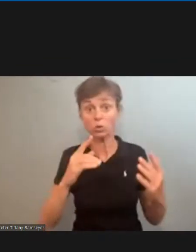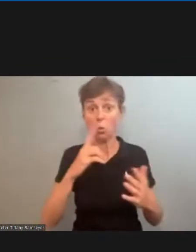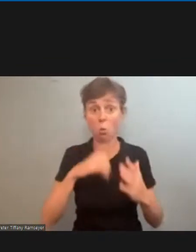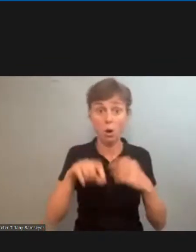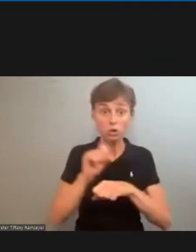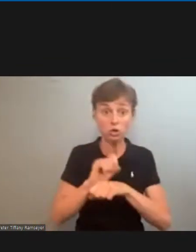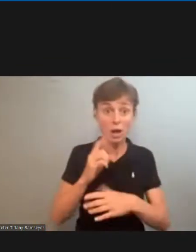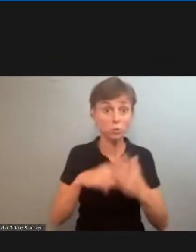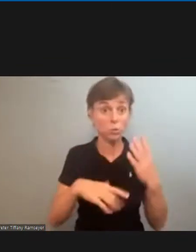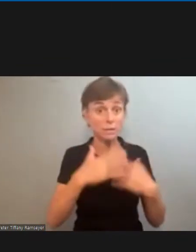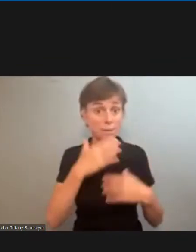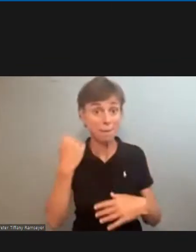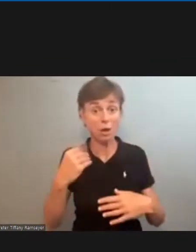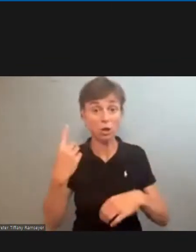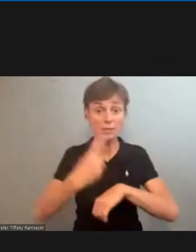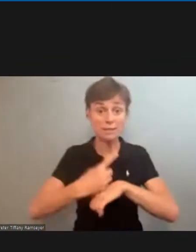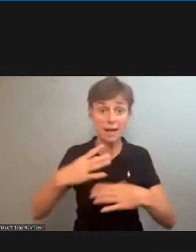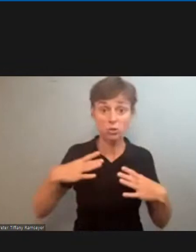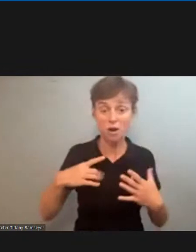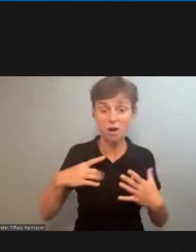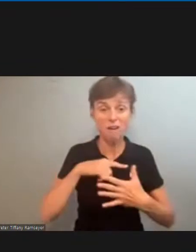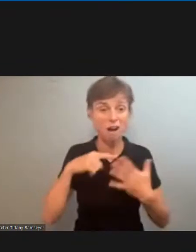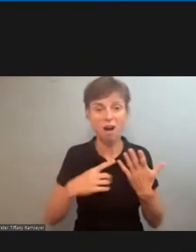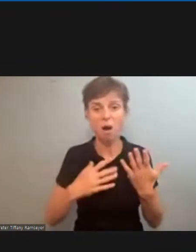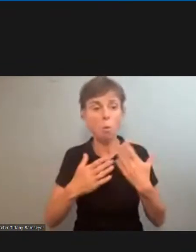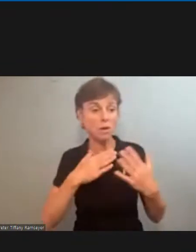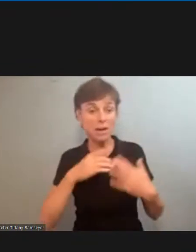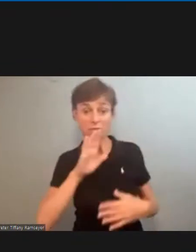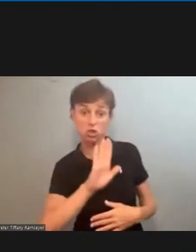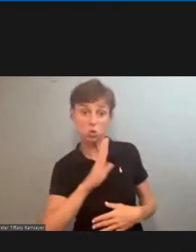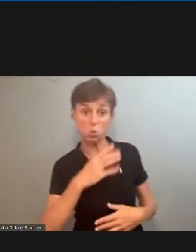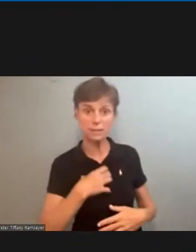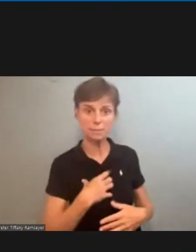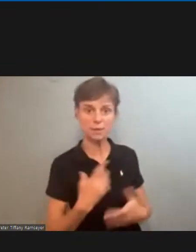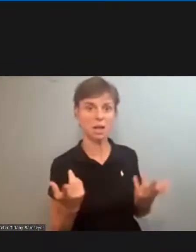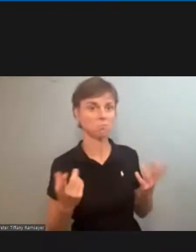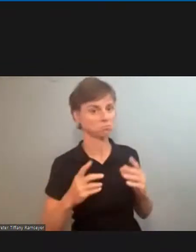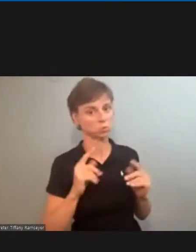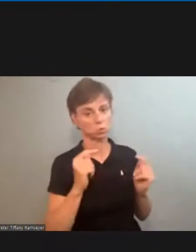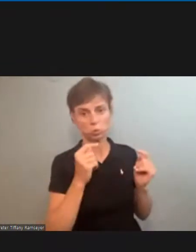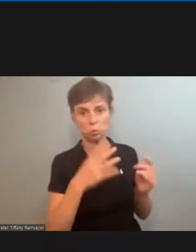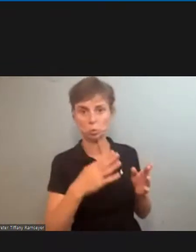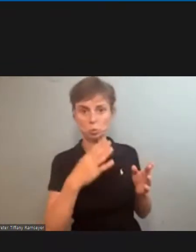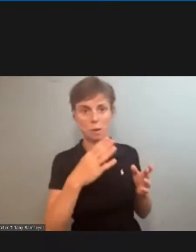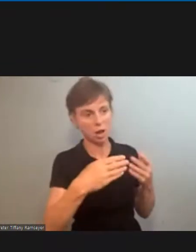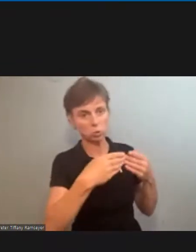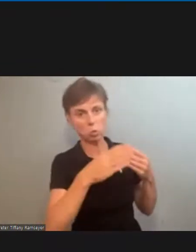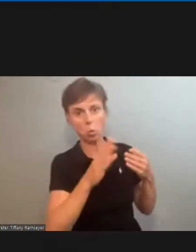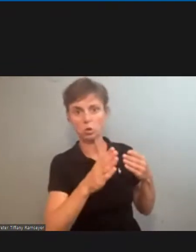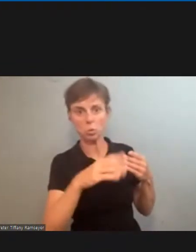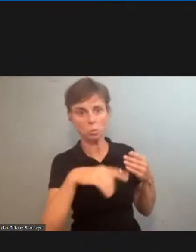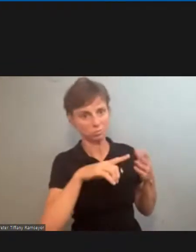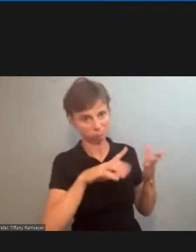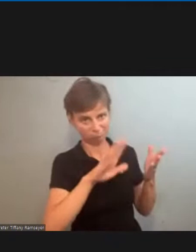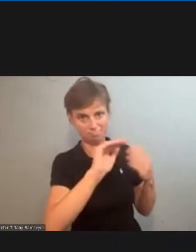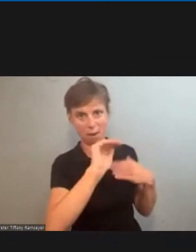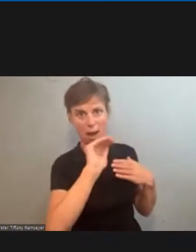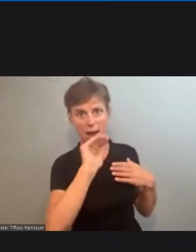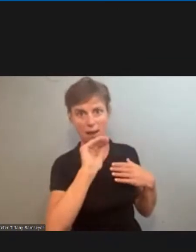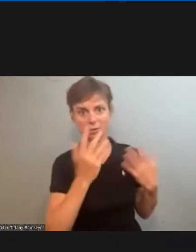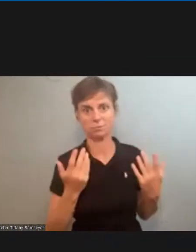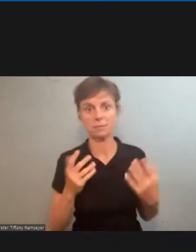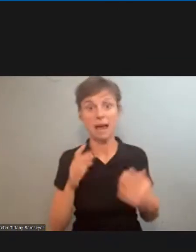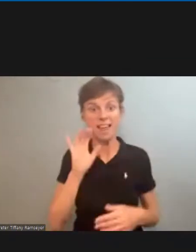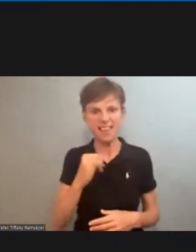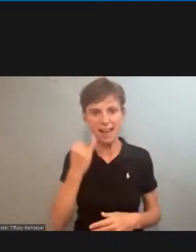days off or anything else uh the doors open you can see your way out that's what happens in a non-union